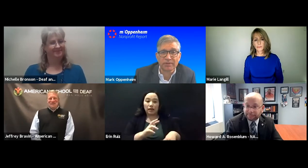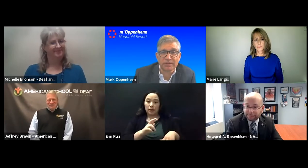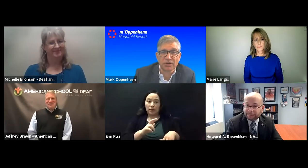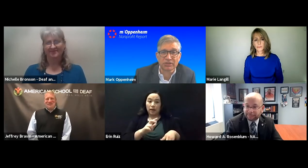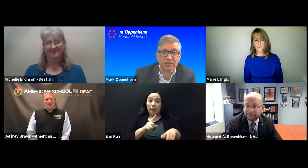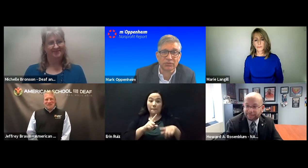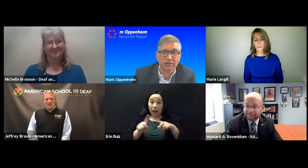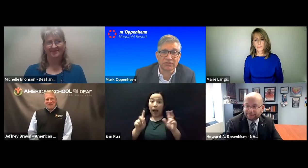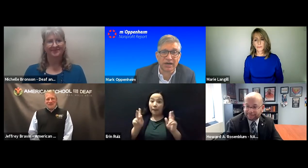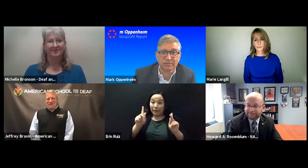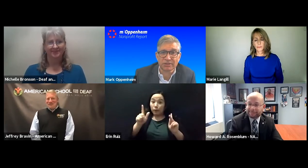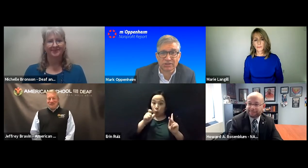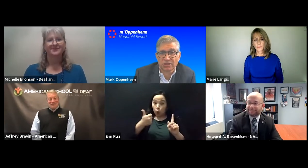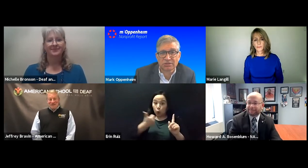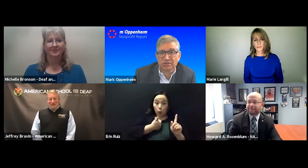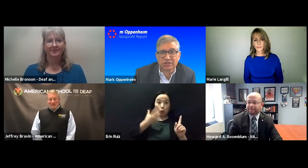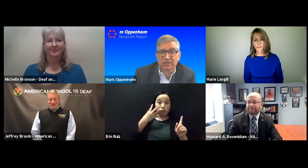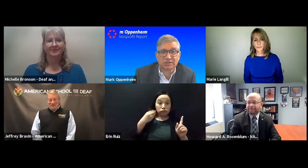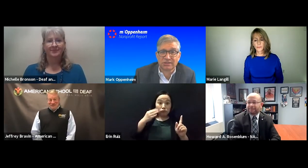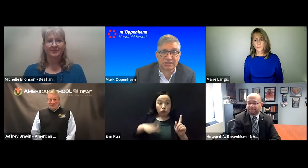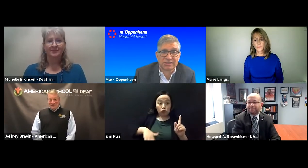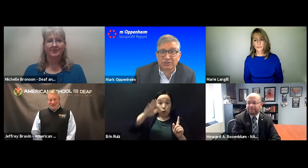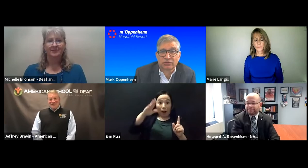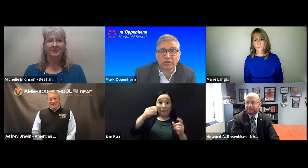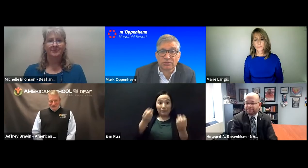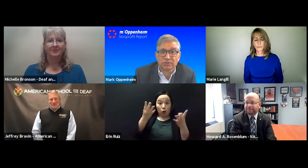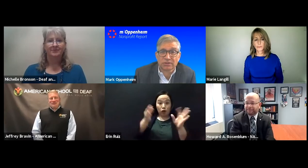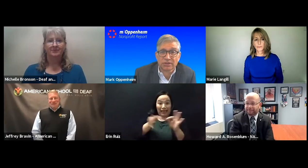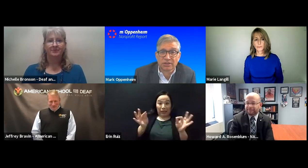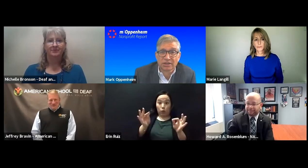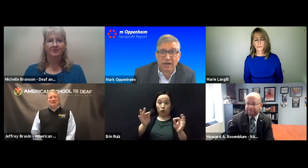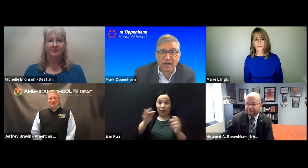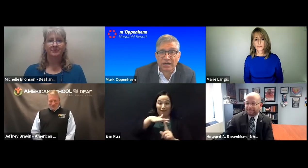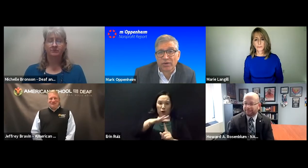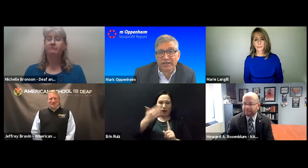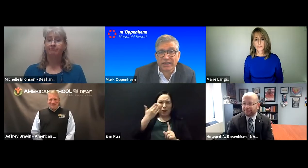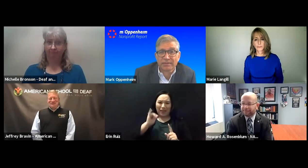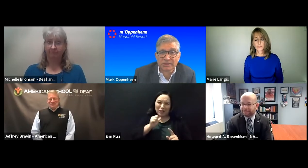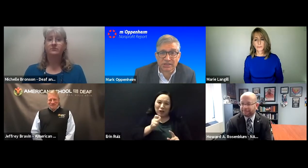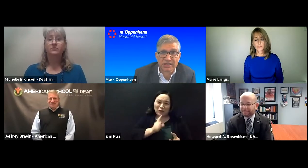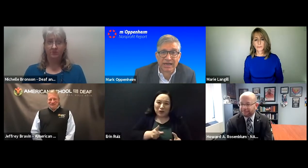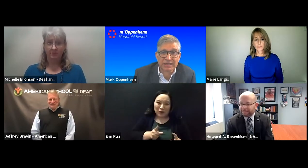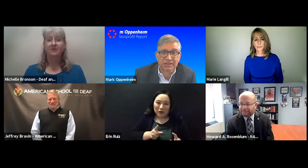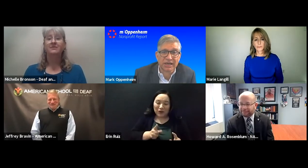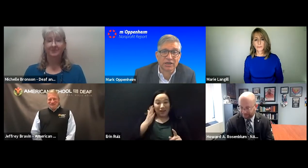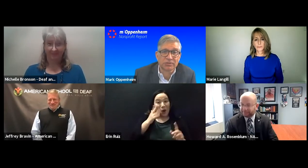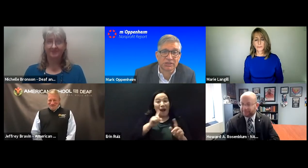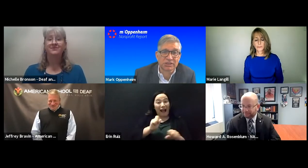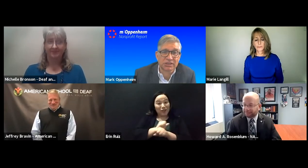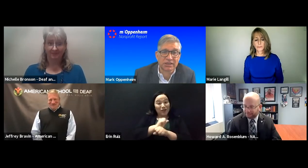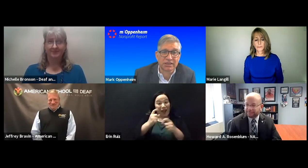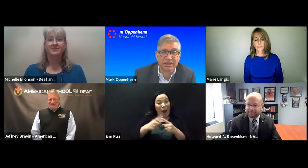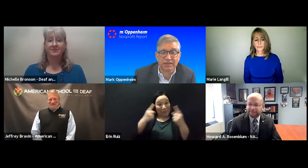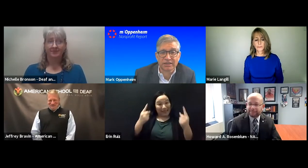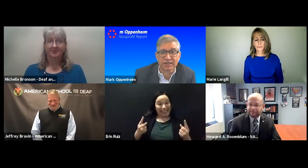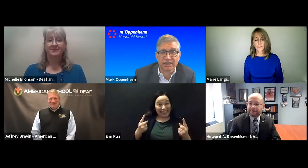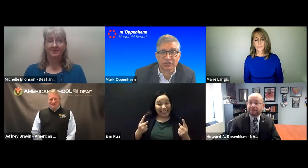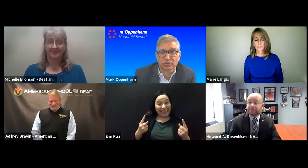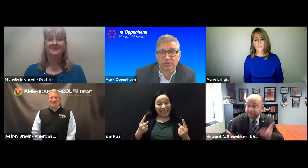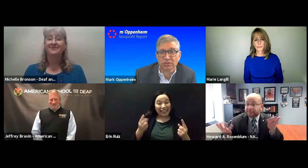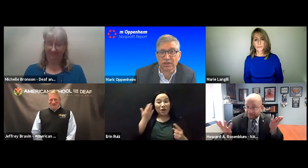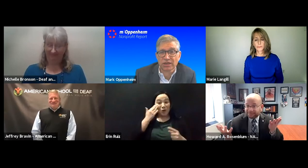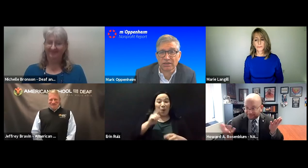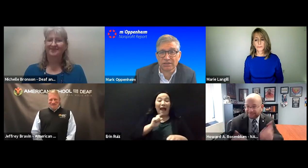who grow up in multilingual environments know just it's not true. And quite the opposite. It actually helps in their